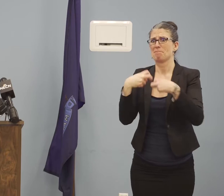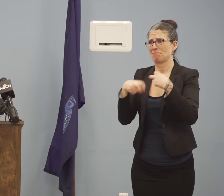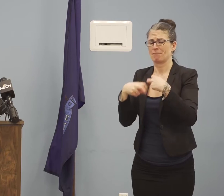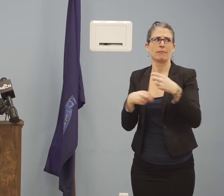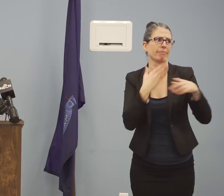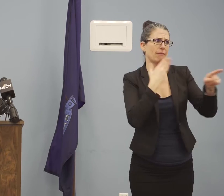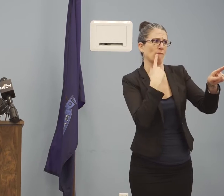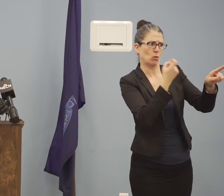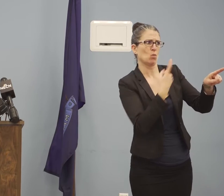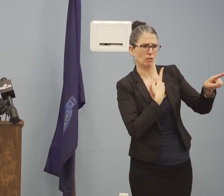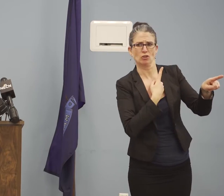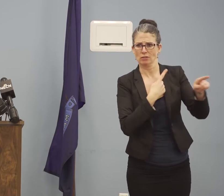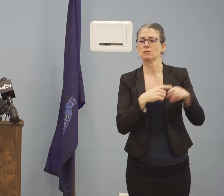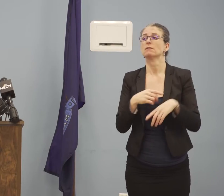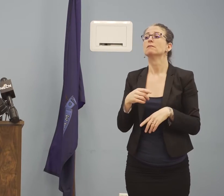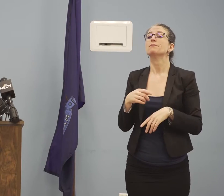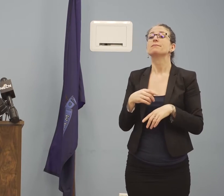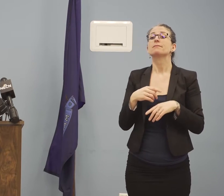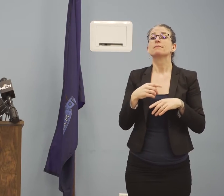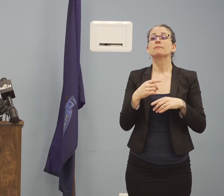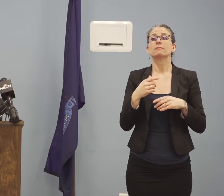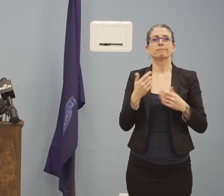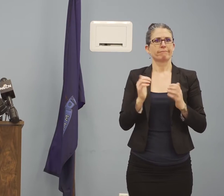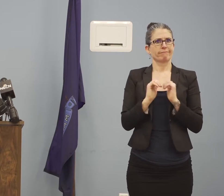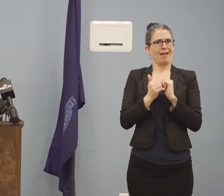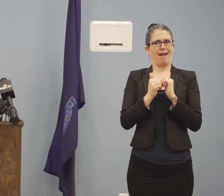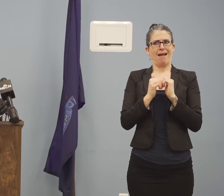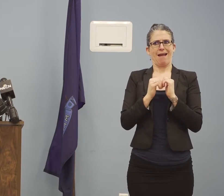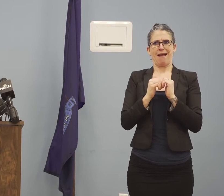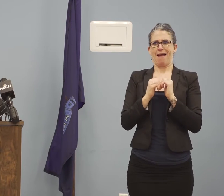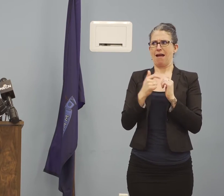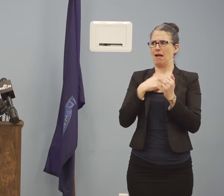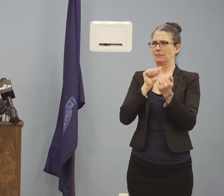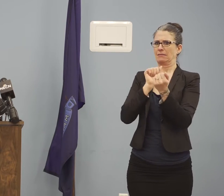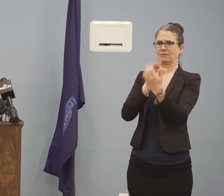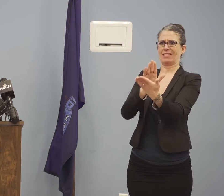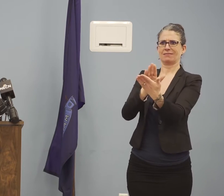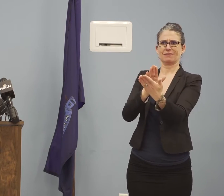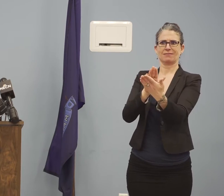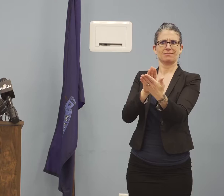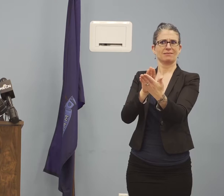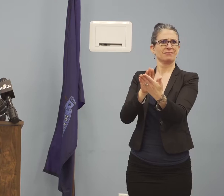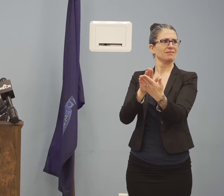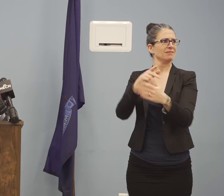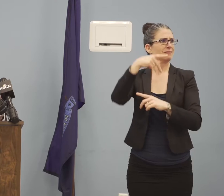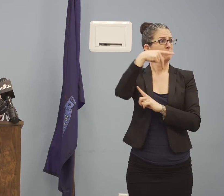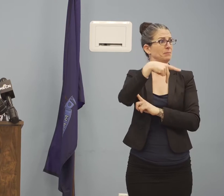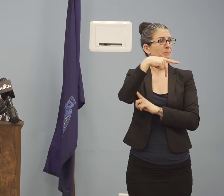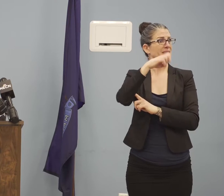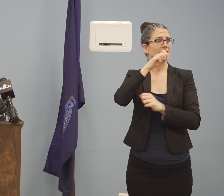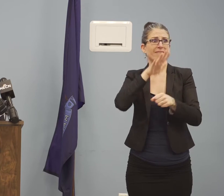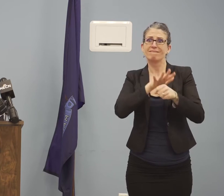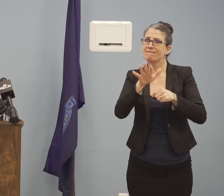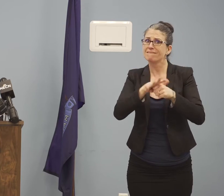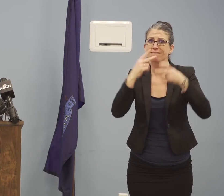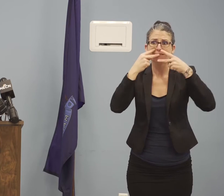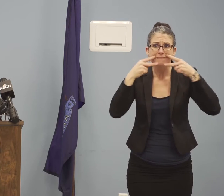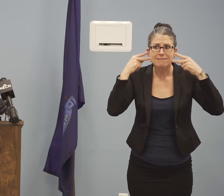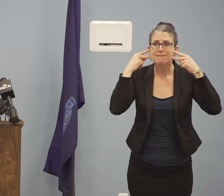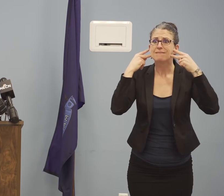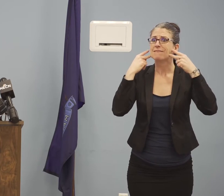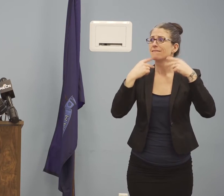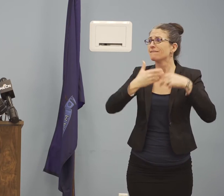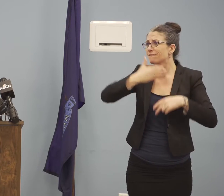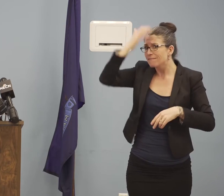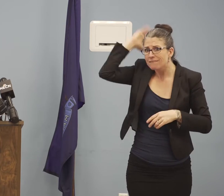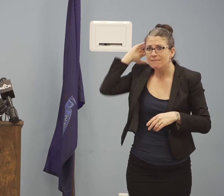how should we think about and address the shortage of protective equipment, equipment that's used by health care providers and